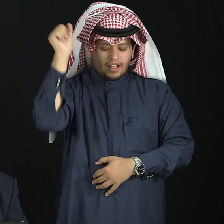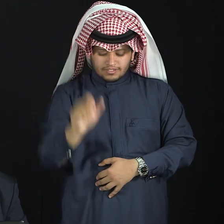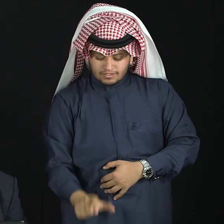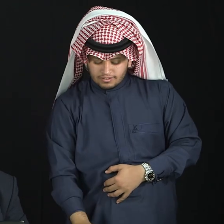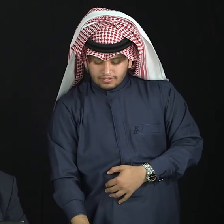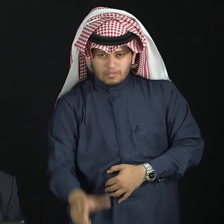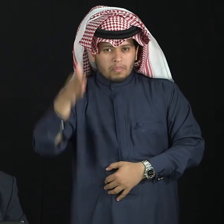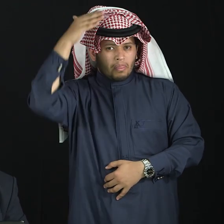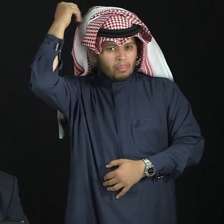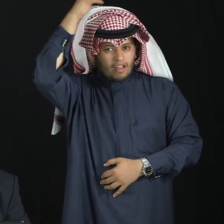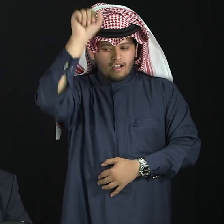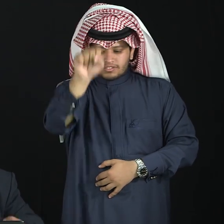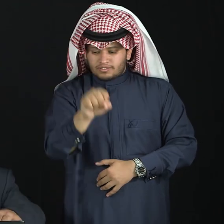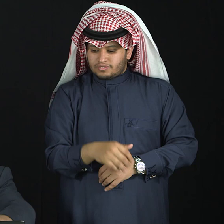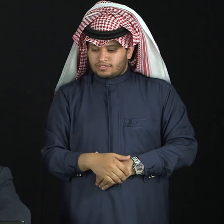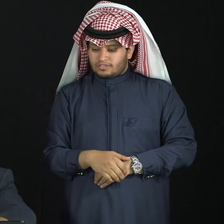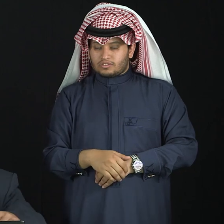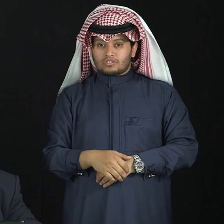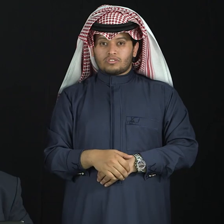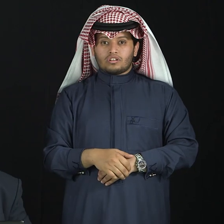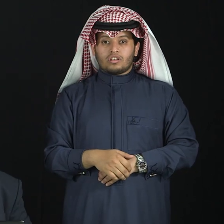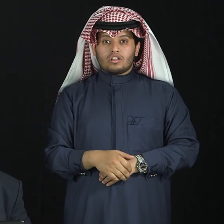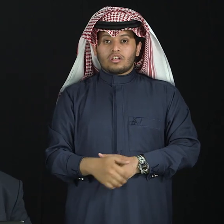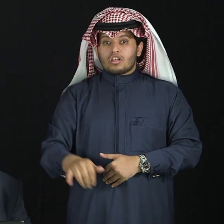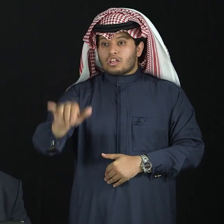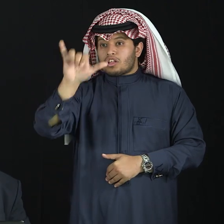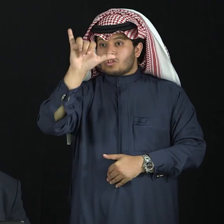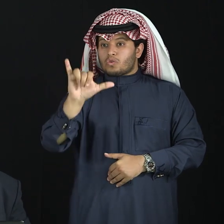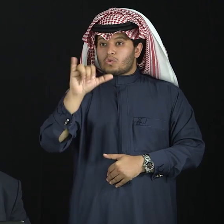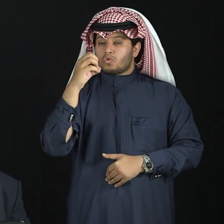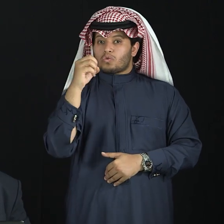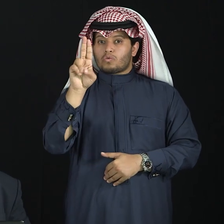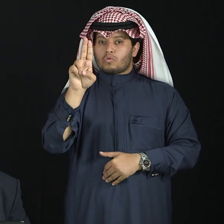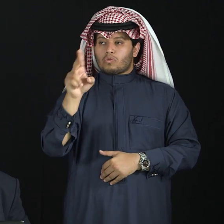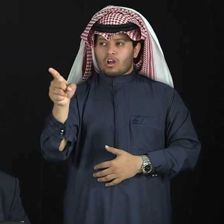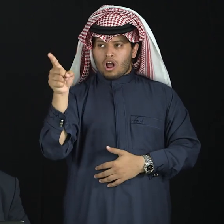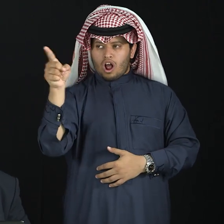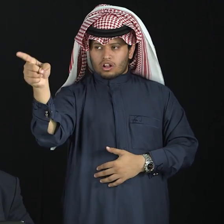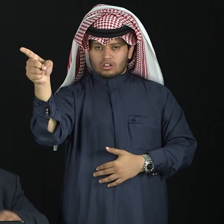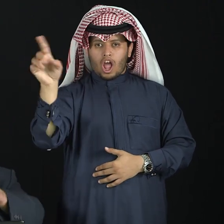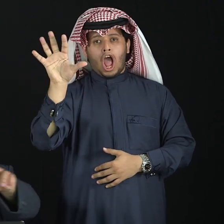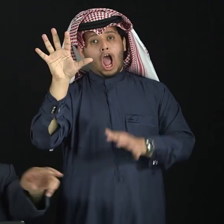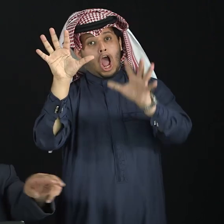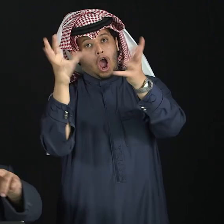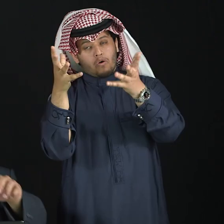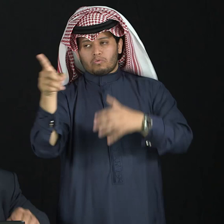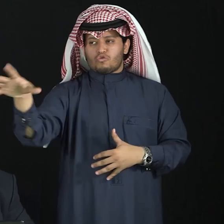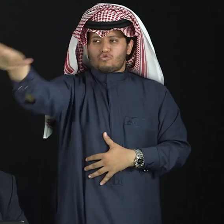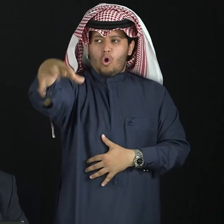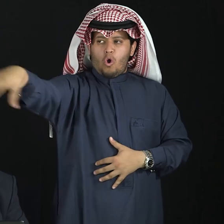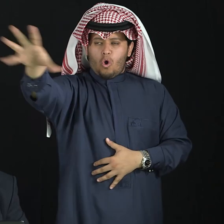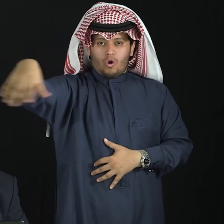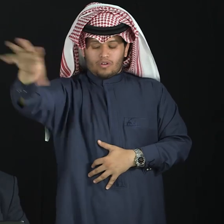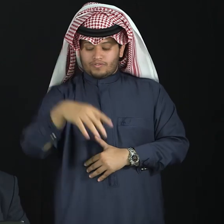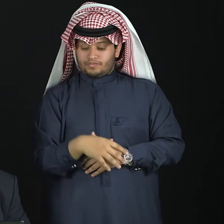you see. You can be, yes, singular and you can be